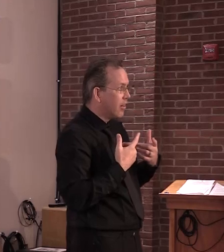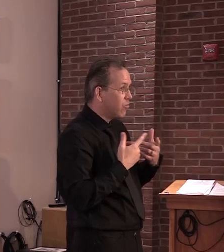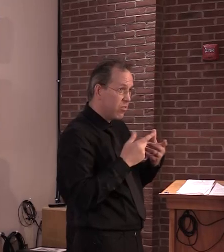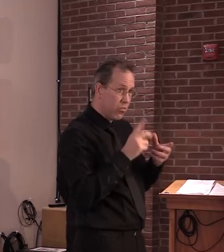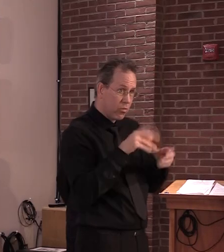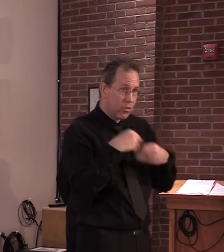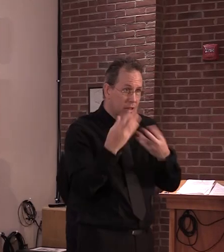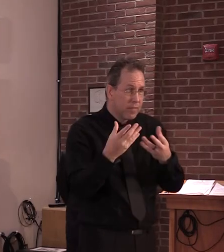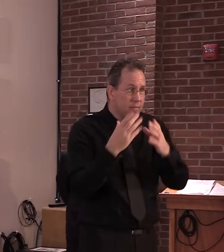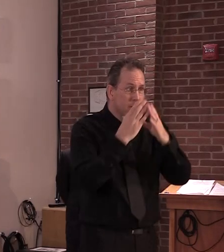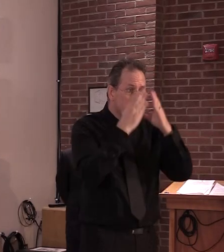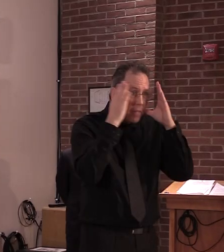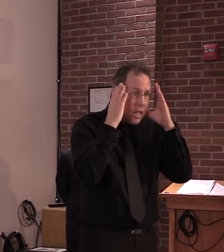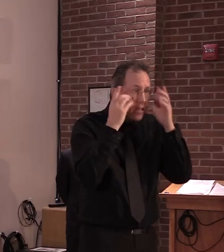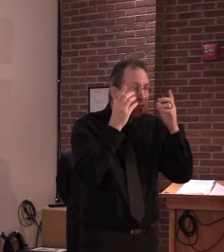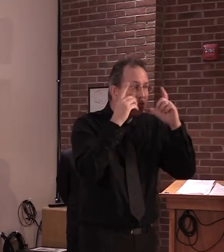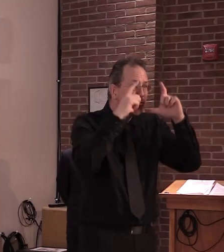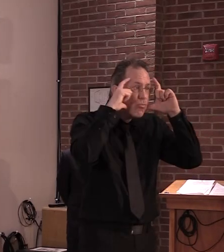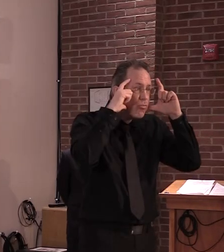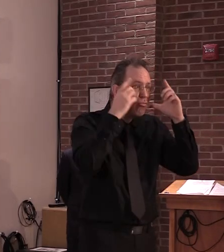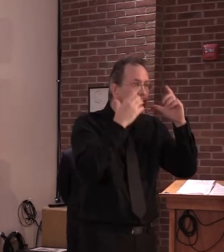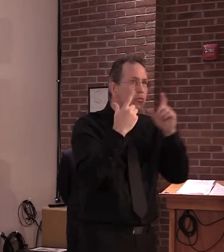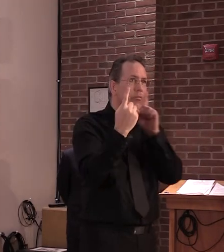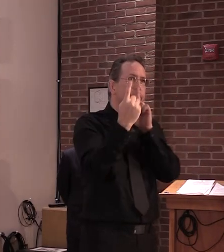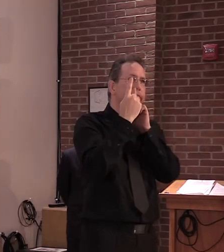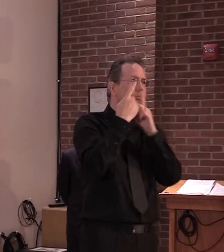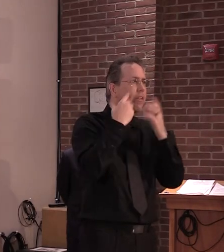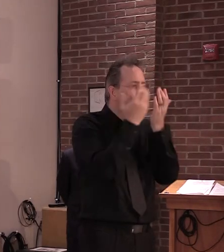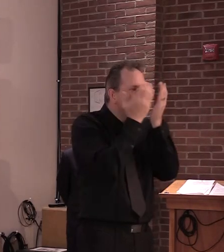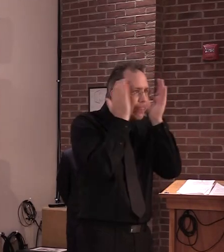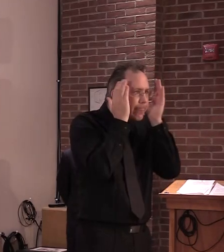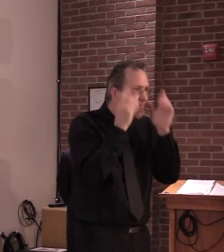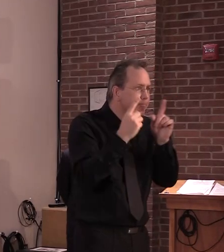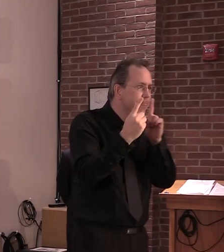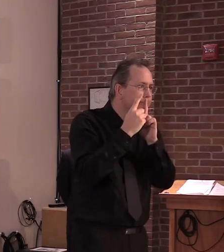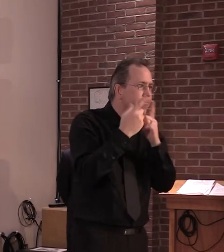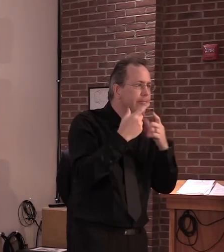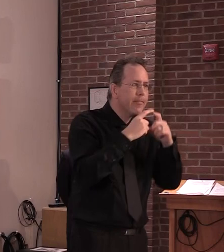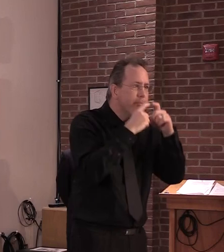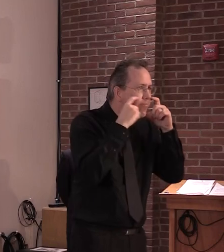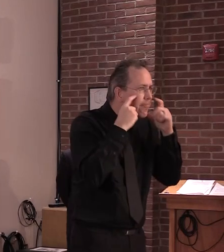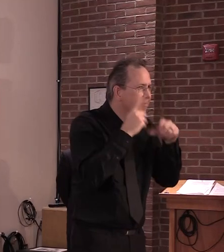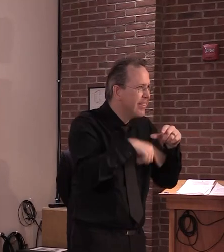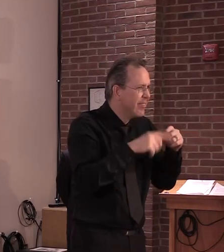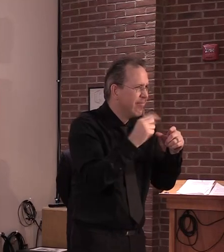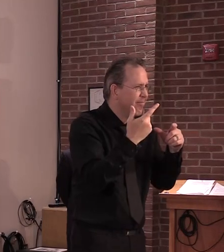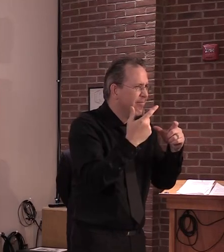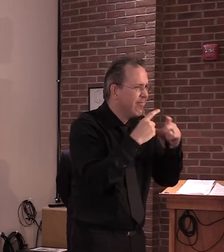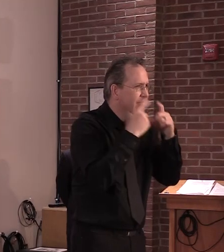balance all those very specific needs when you're doing this kind of restart guidance?